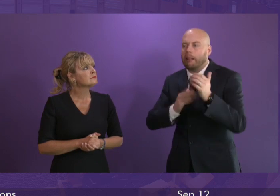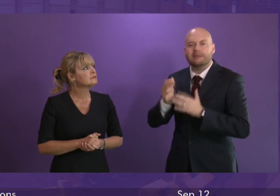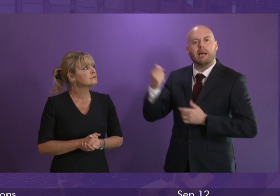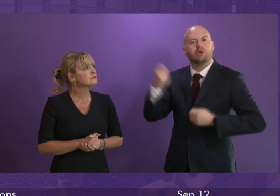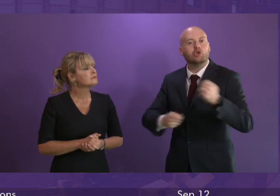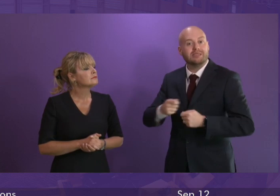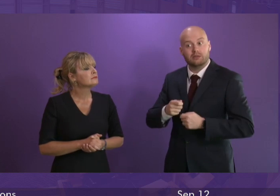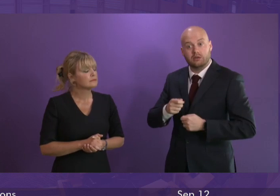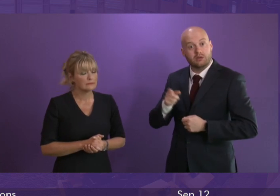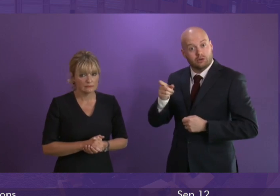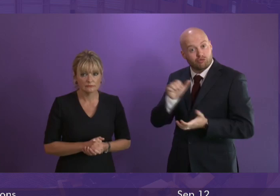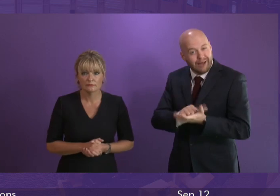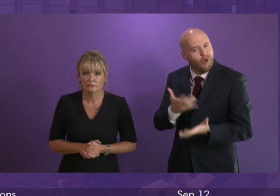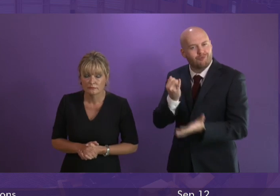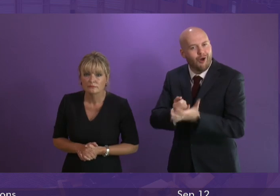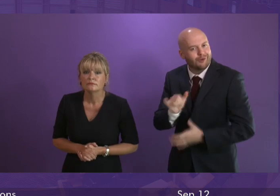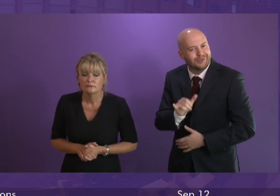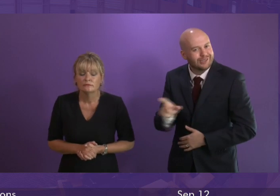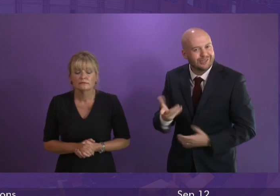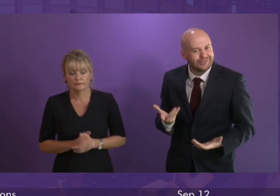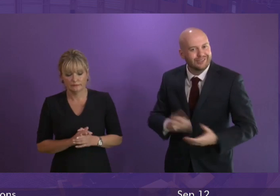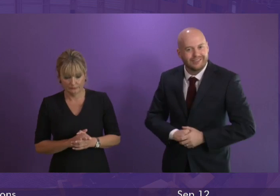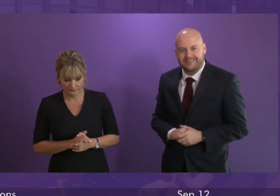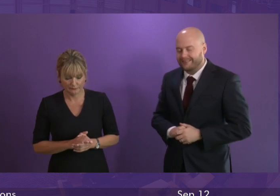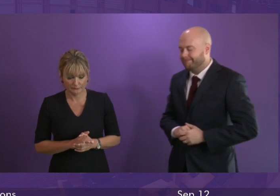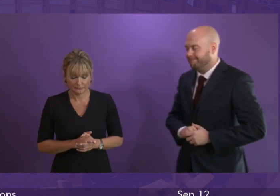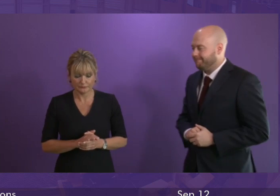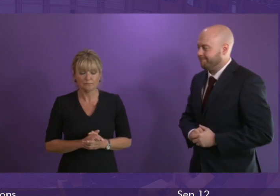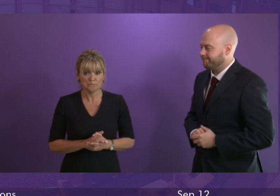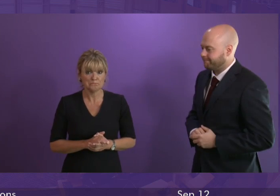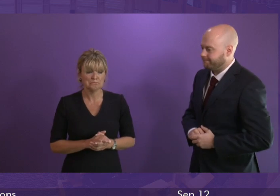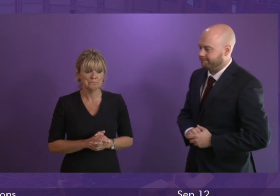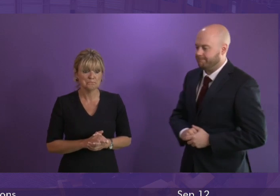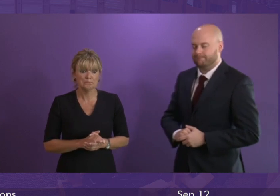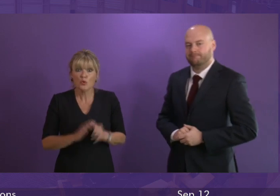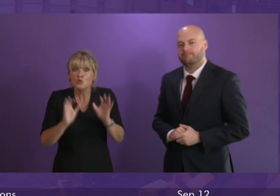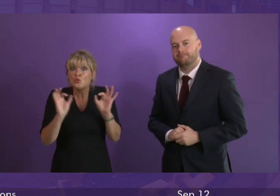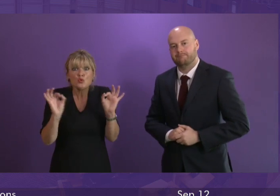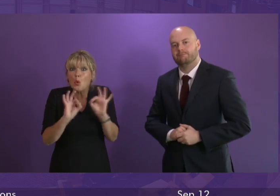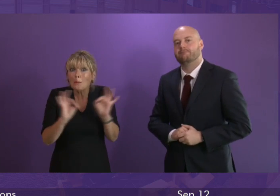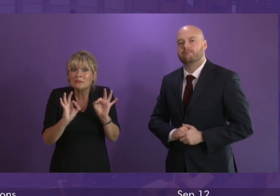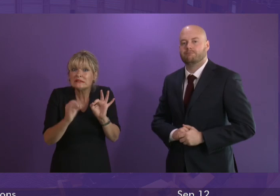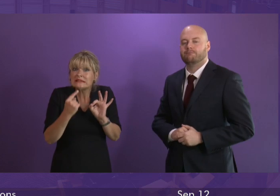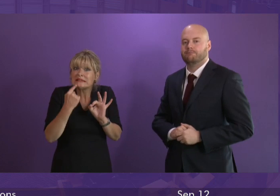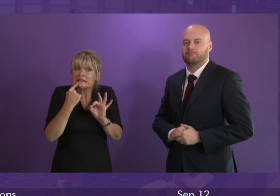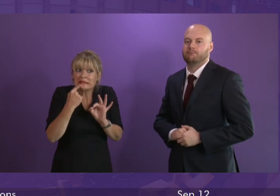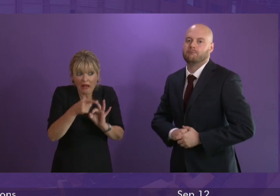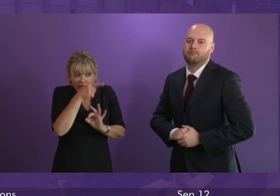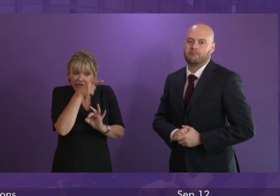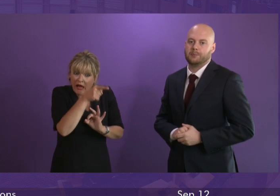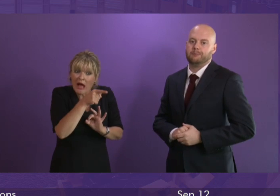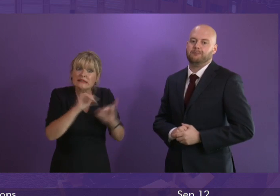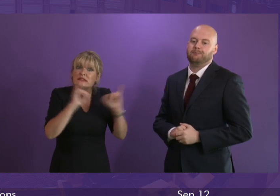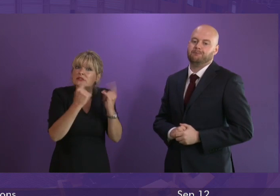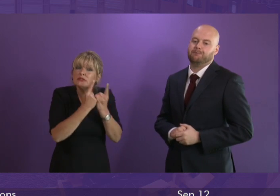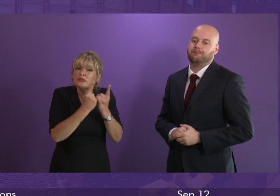procurement? First Minister. Nobody is dismissing any of these serious issues.